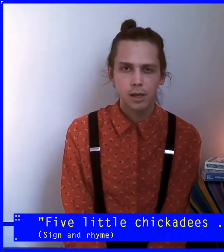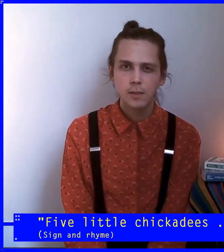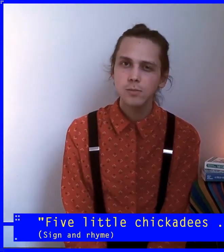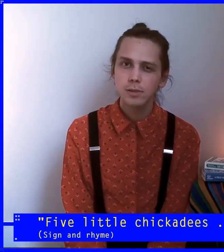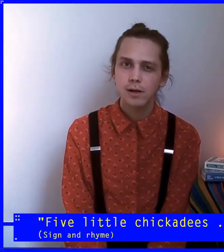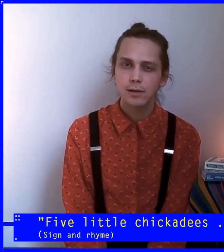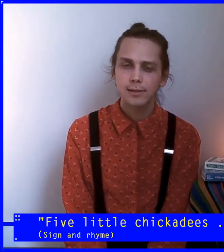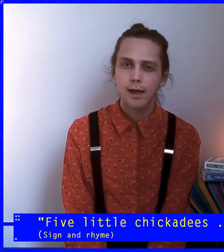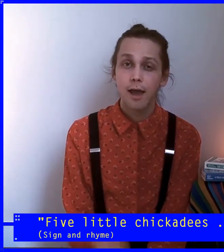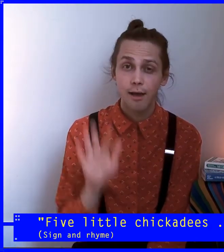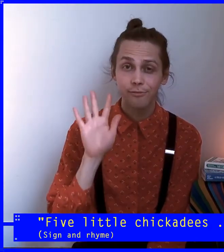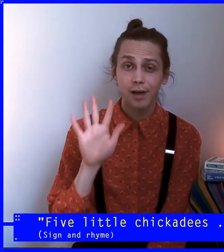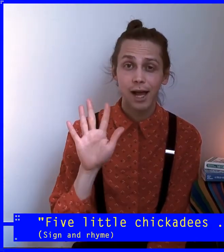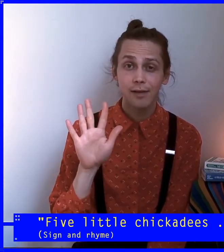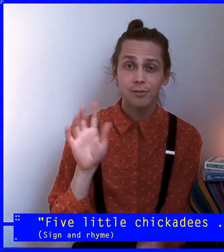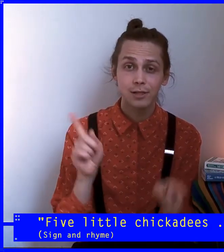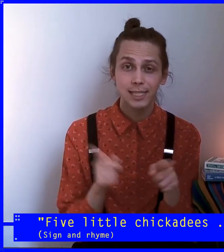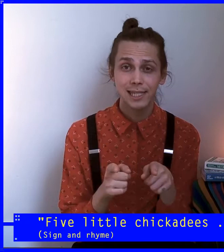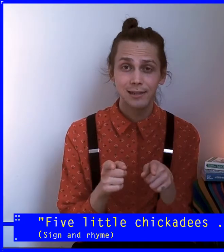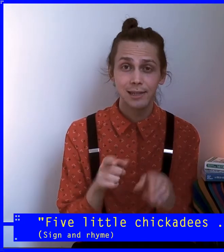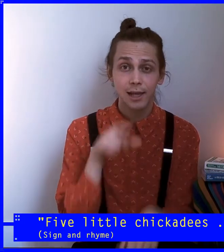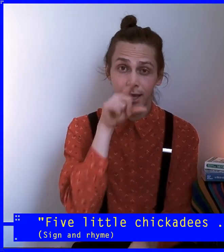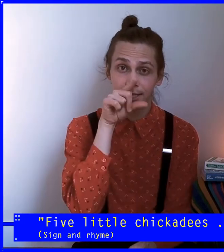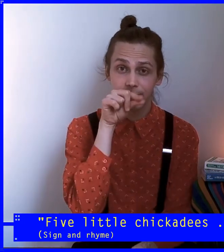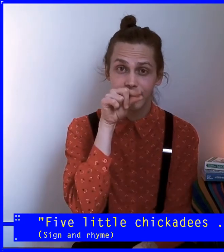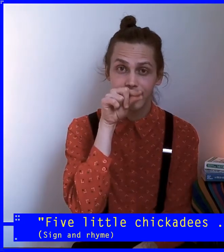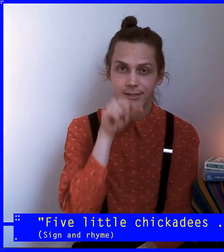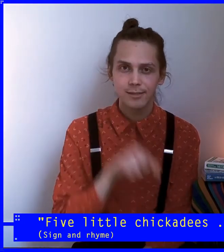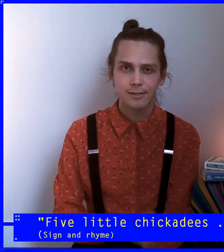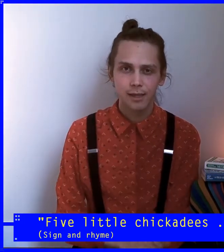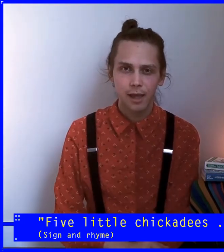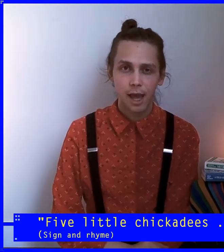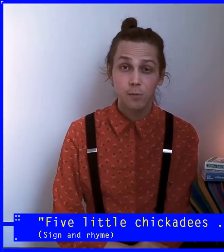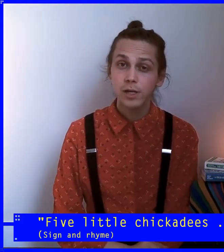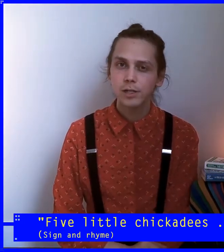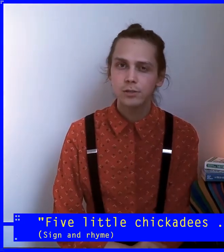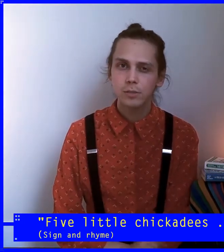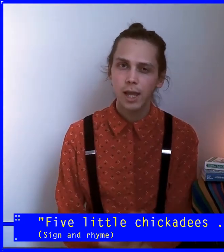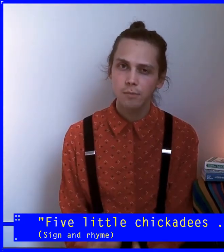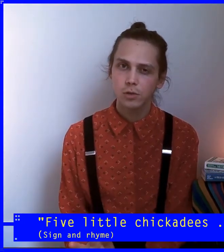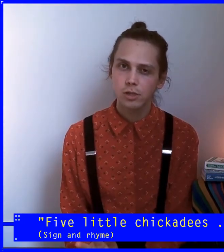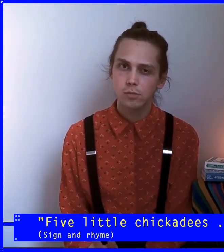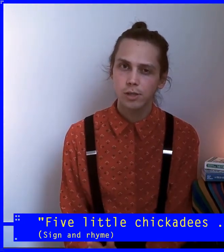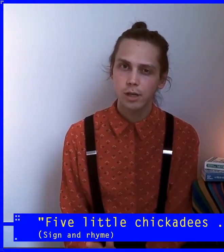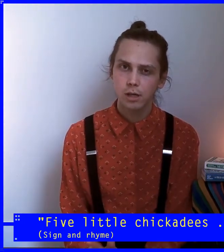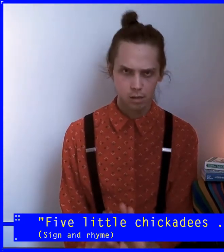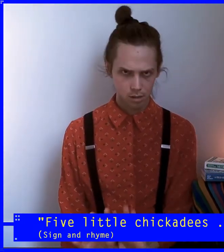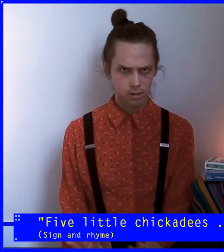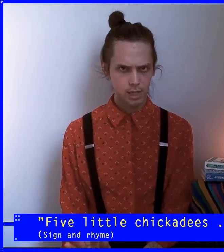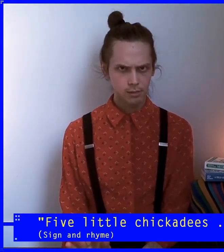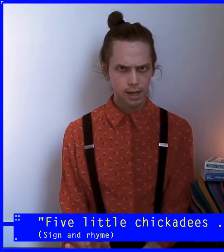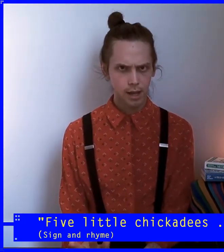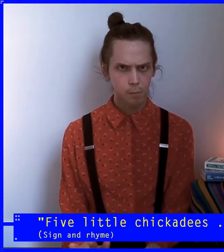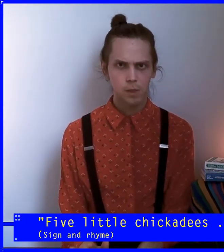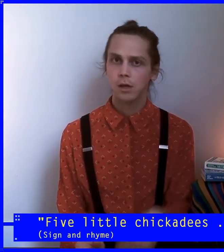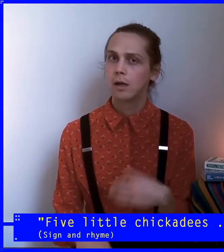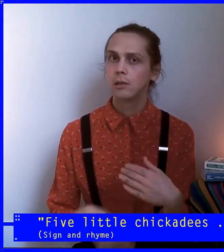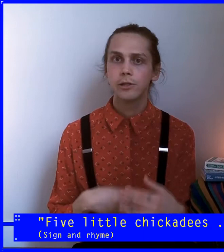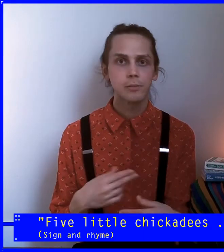This one's called Five Little Chickadees. And we're going to do some hand motions with it. You can take your time and learn them